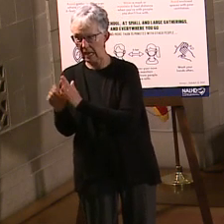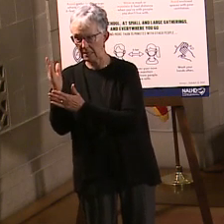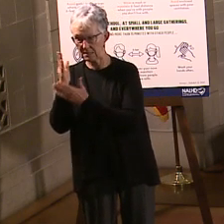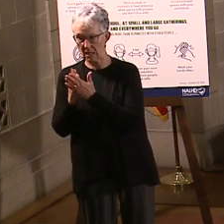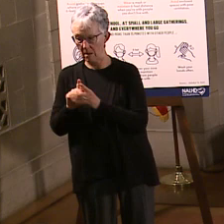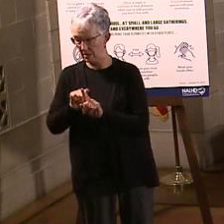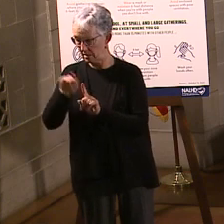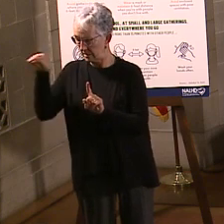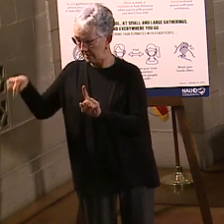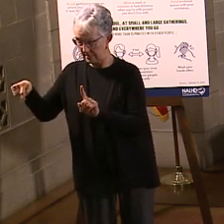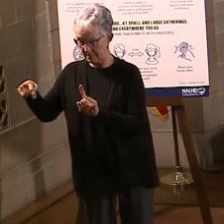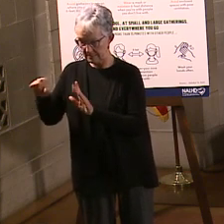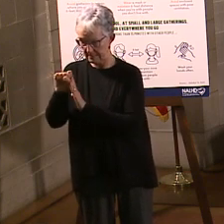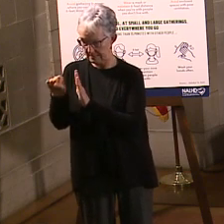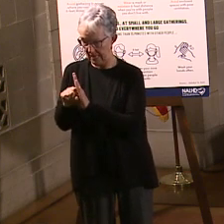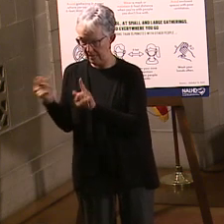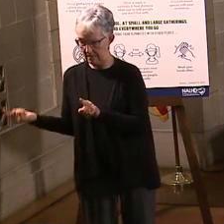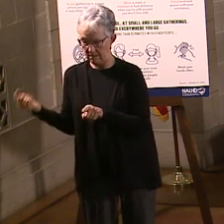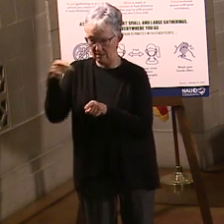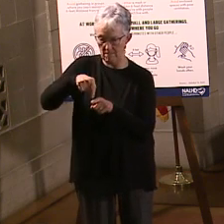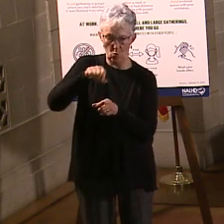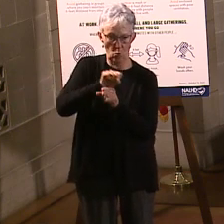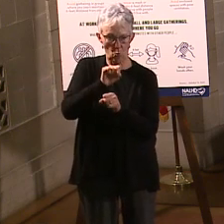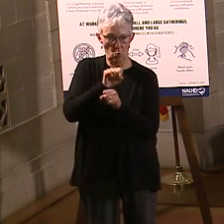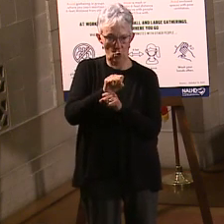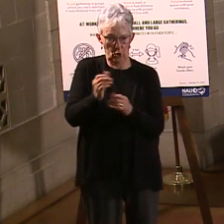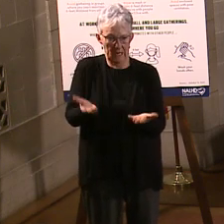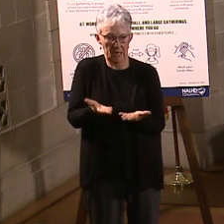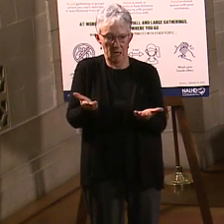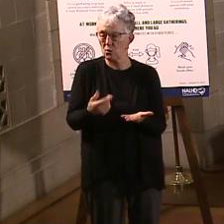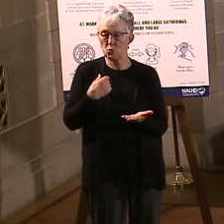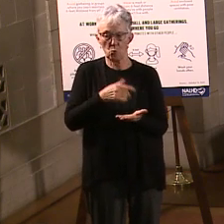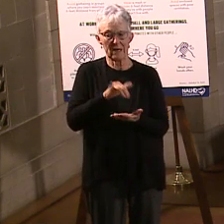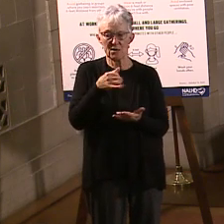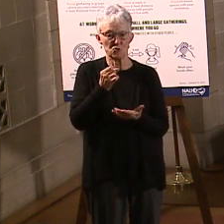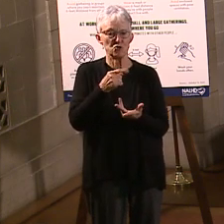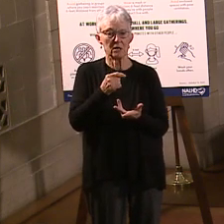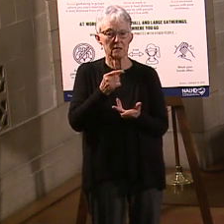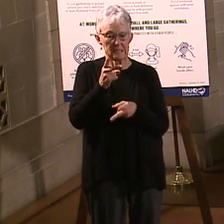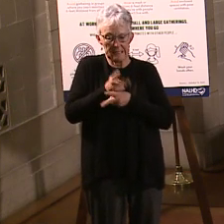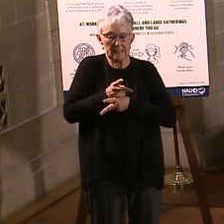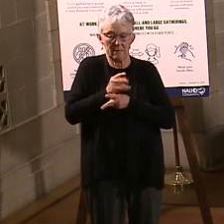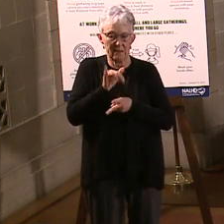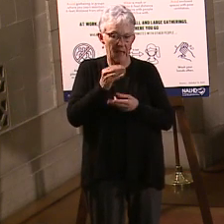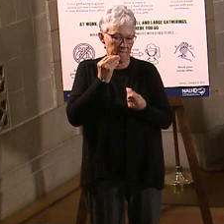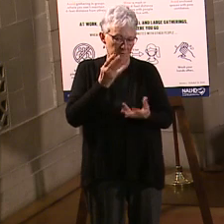the end, we can. So that's more of a data point together, but we're vaccinating Nebraskans first.